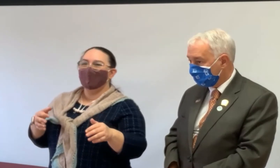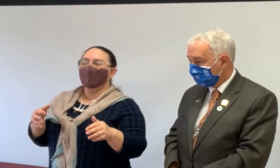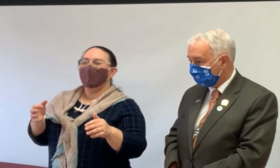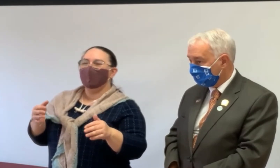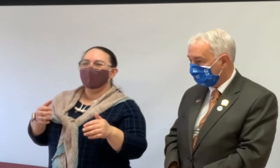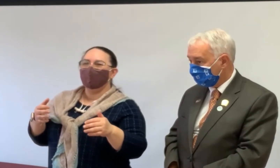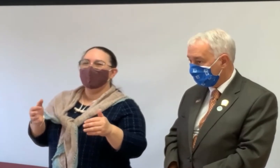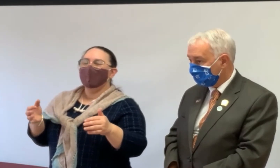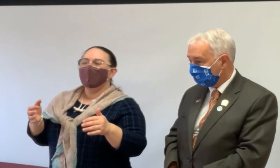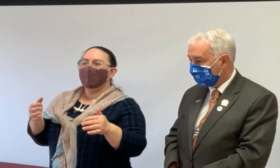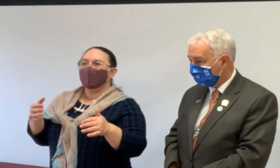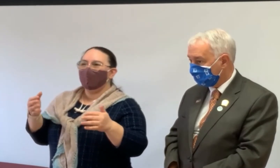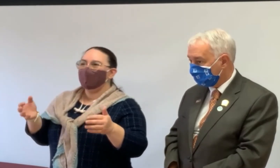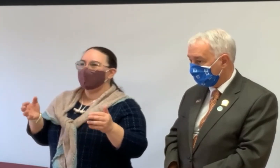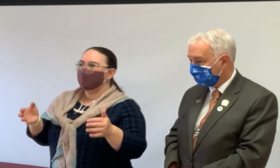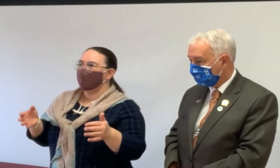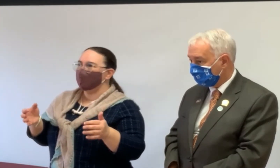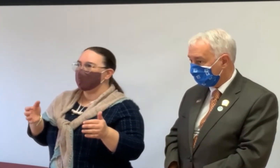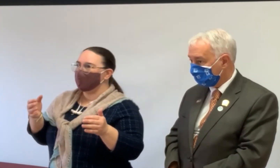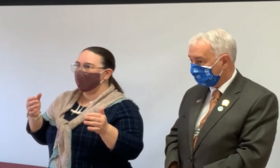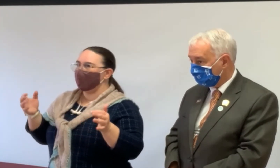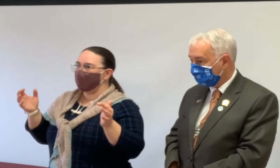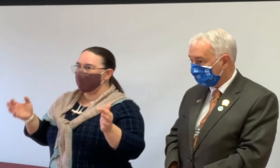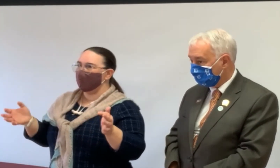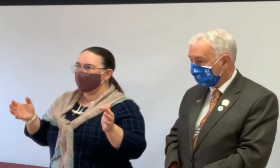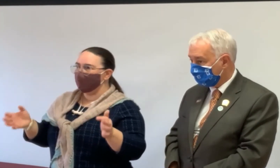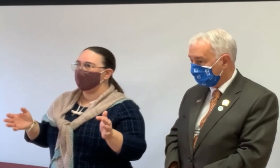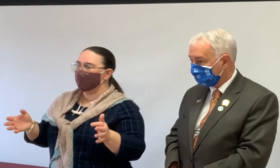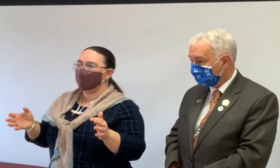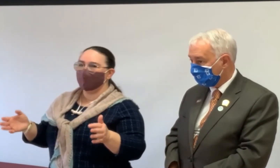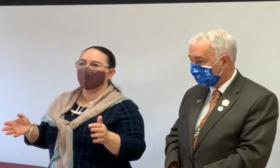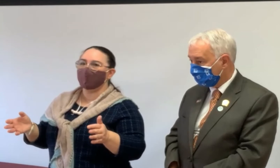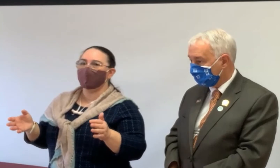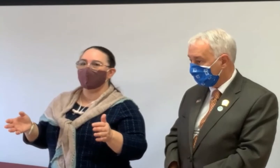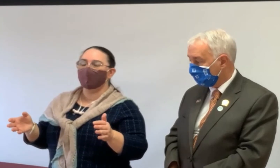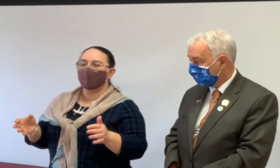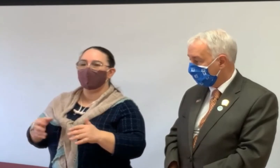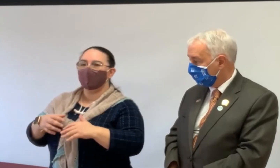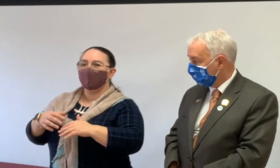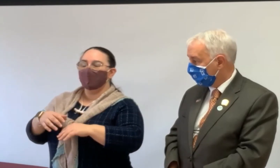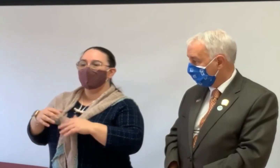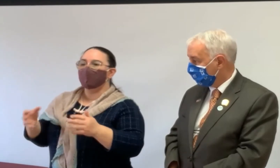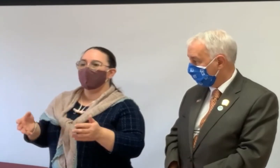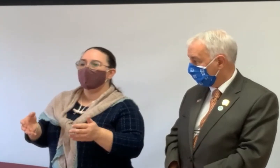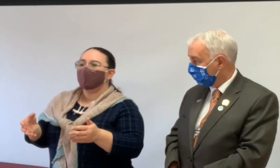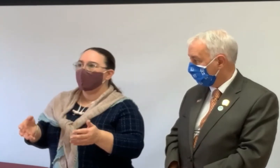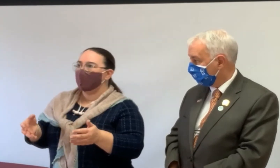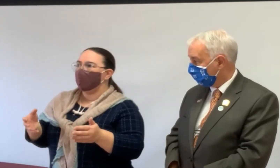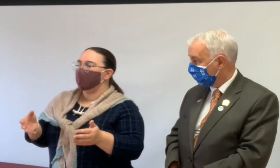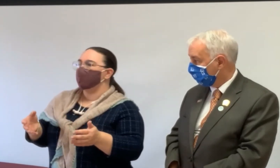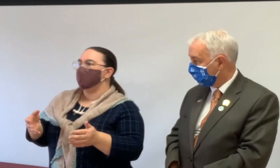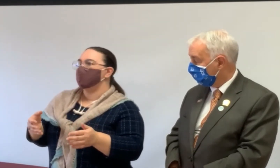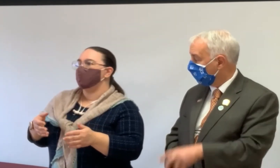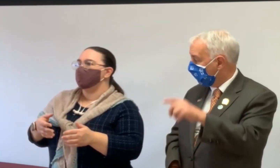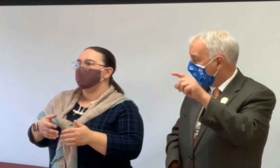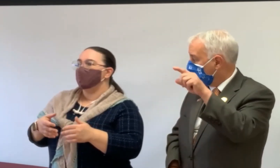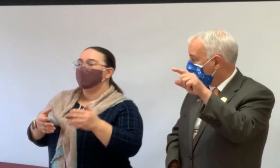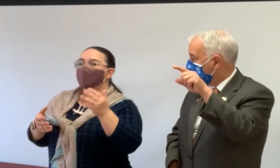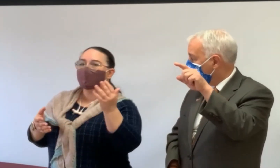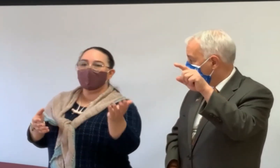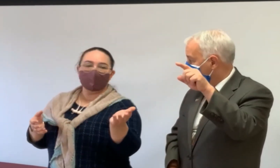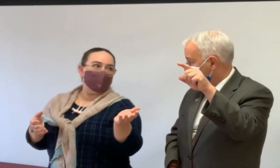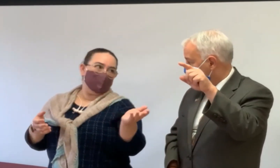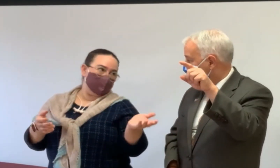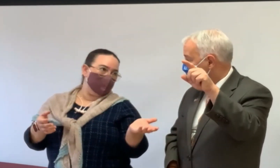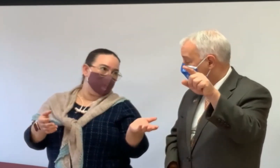like, uh, it helps sometimes to get a little bit of professional advice to make a plan that makes sense.